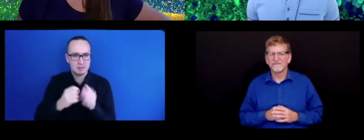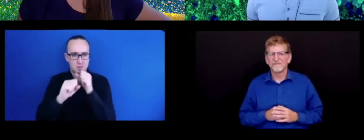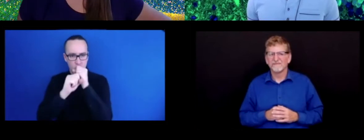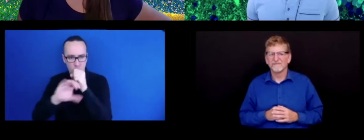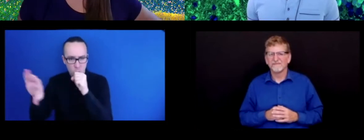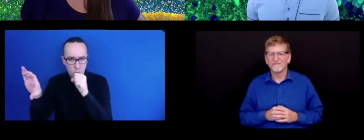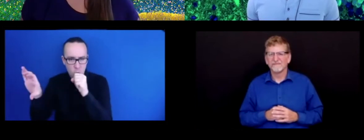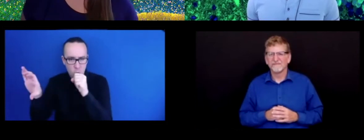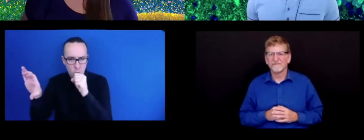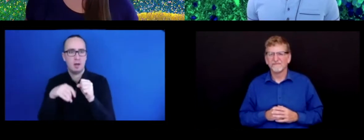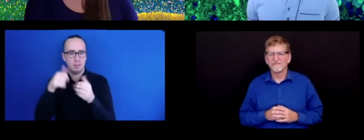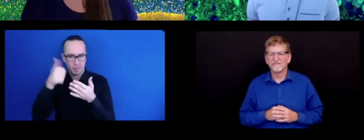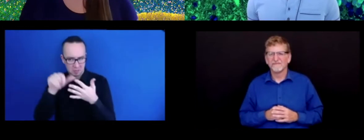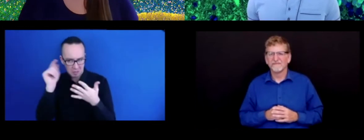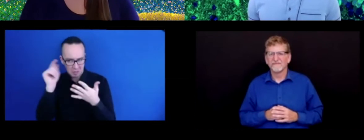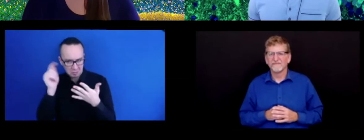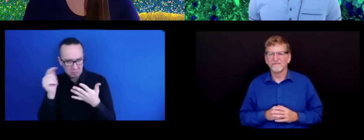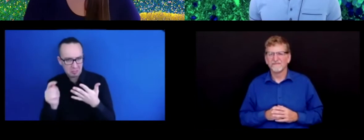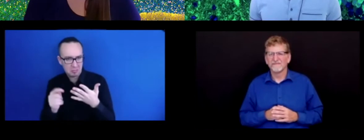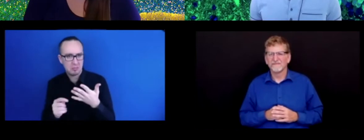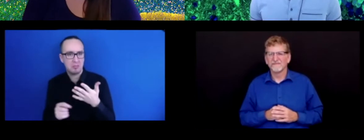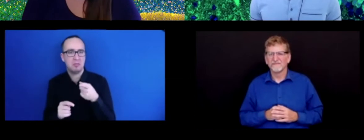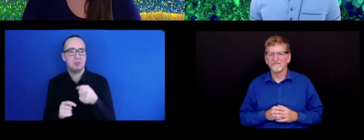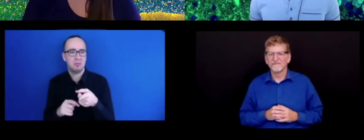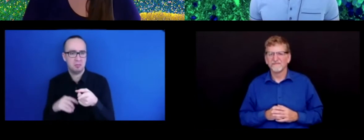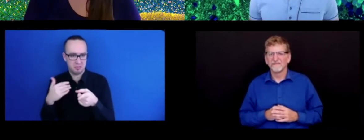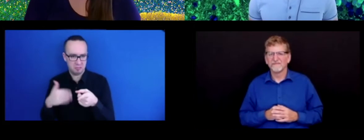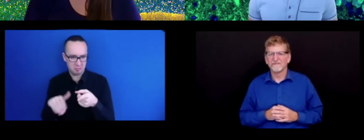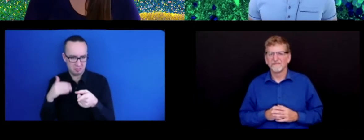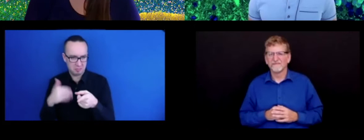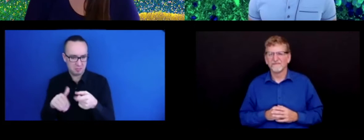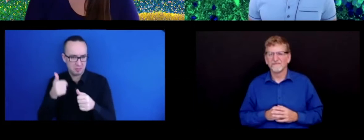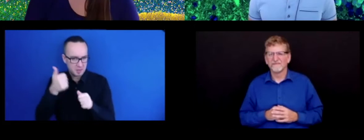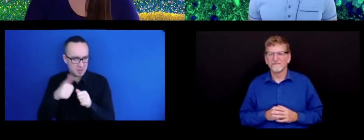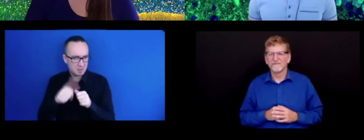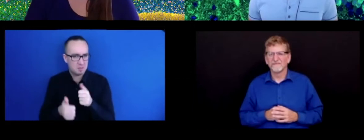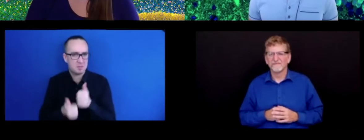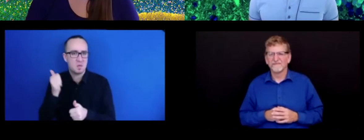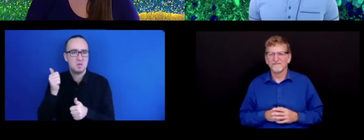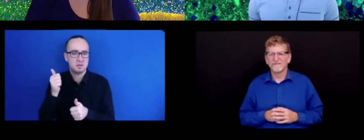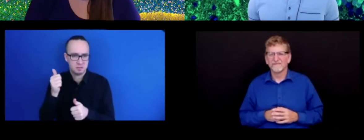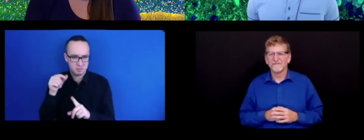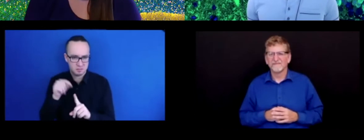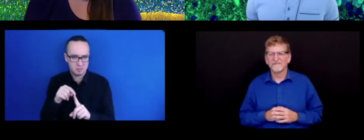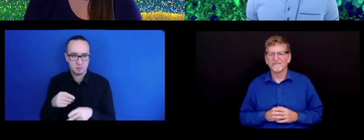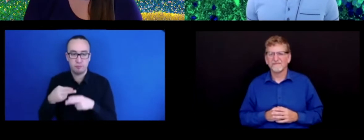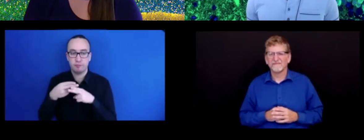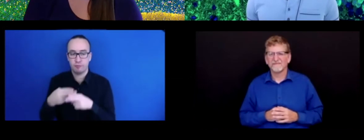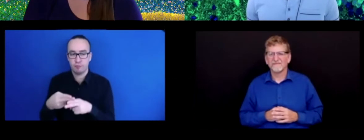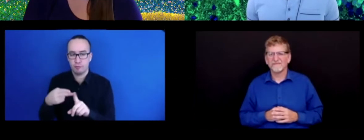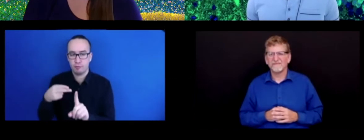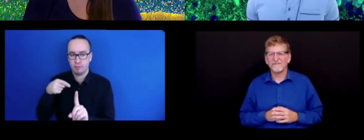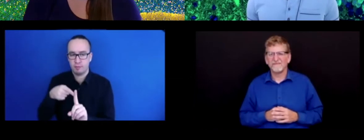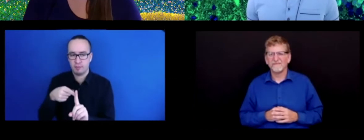which are some of the last few words. so that's one of the features of our memory is that some of the most recent things, the most proximity is what we call it.